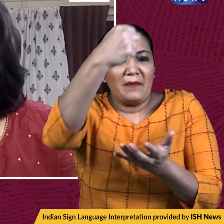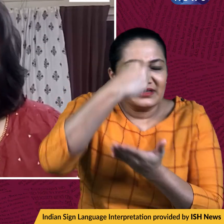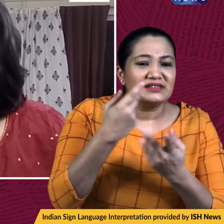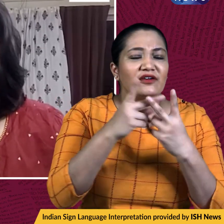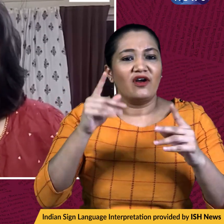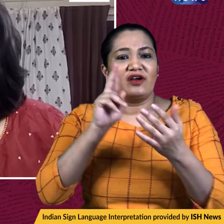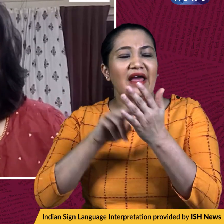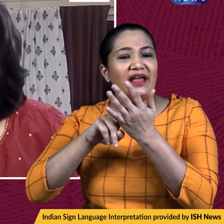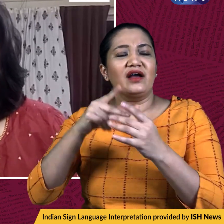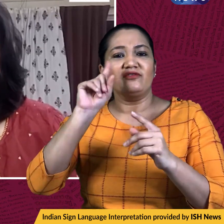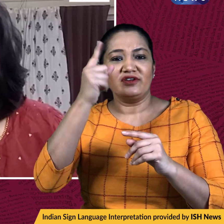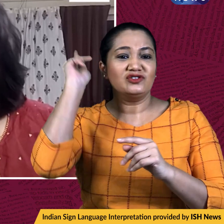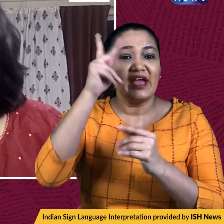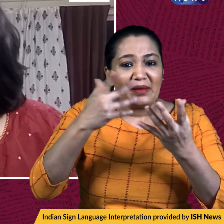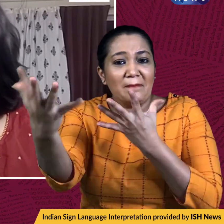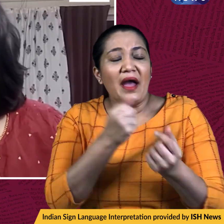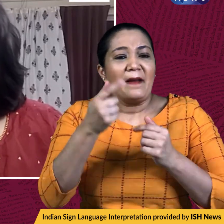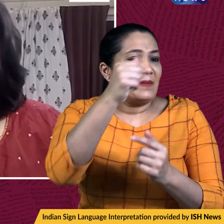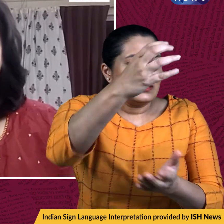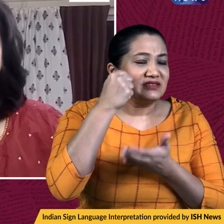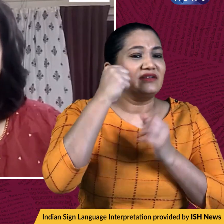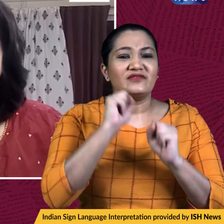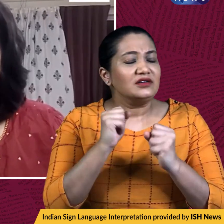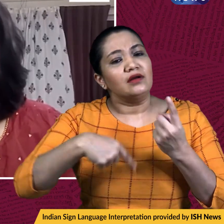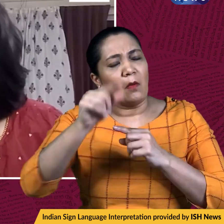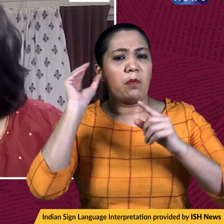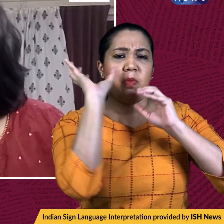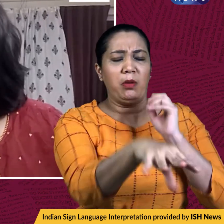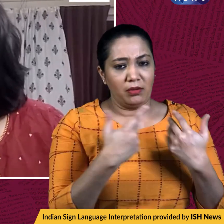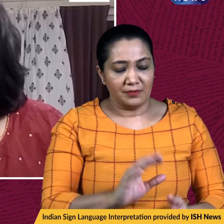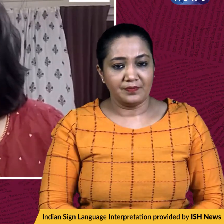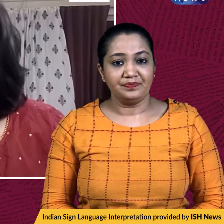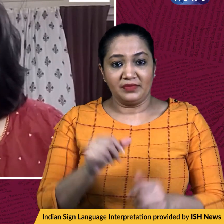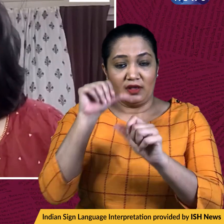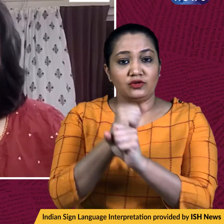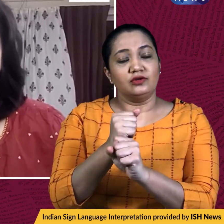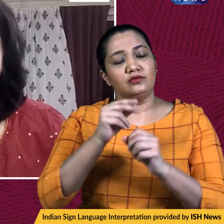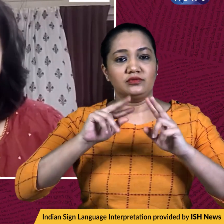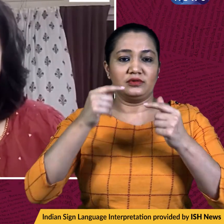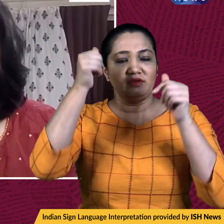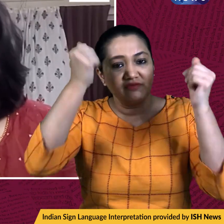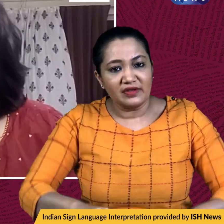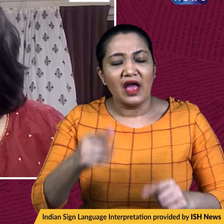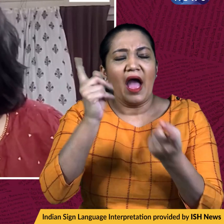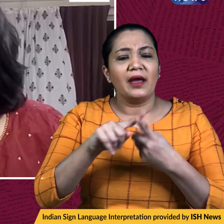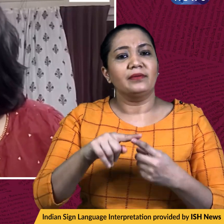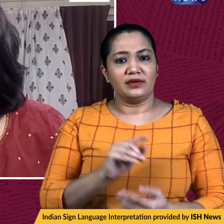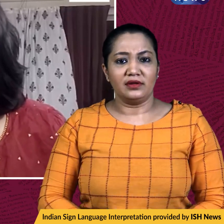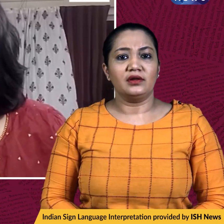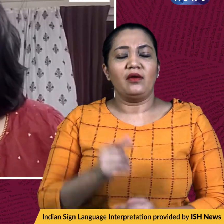initial share sale. Now, Bharat Paye has alleged Mr. Grover resigned after receiving the agenda for an upcoming